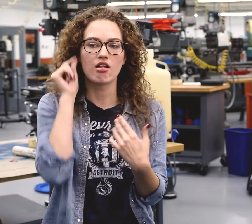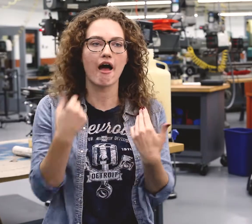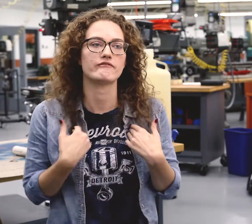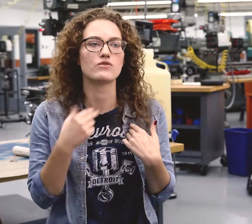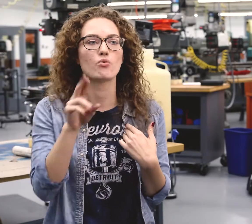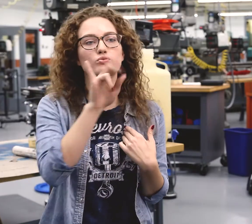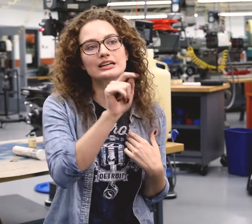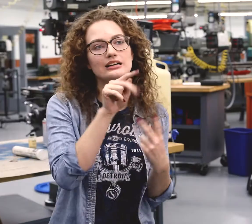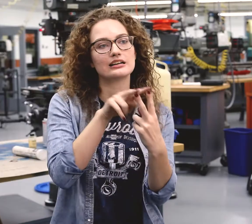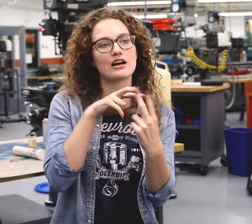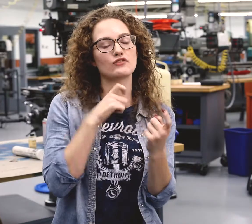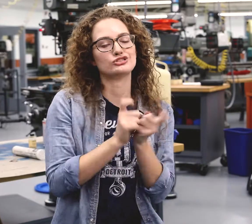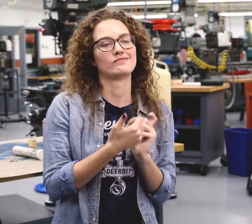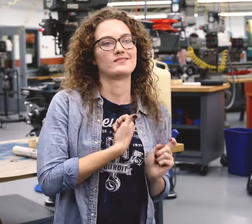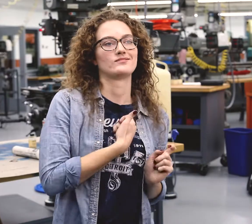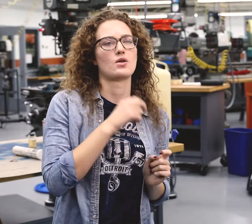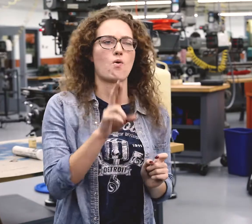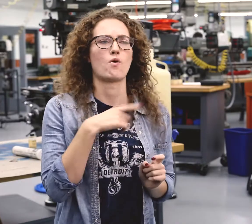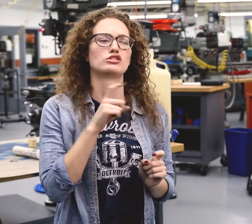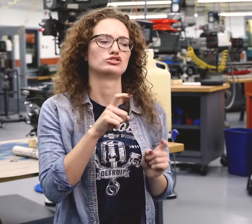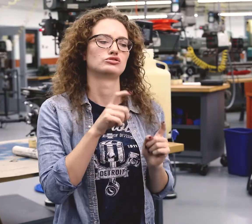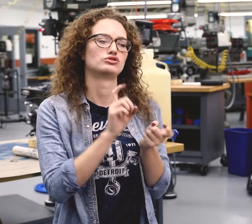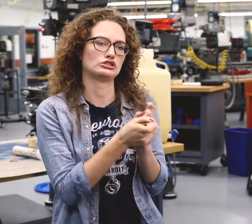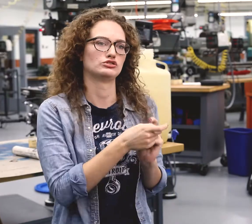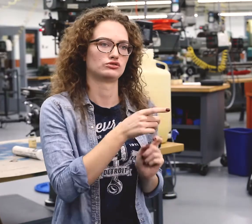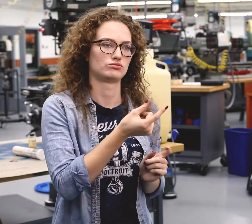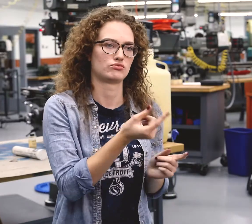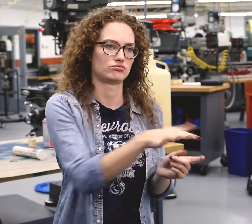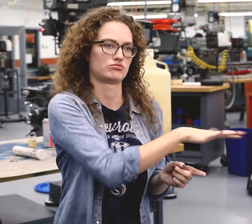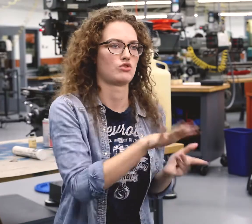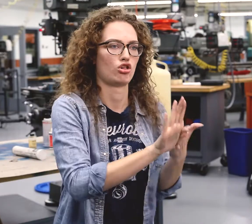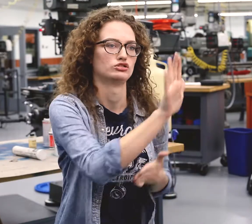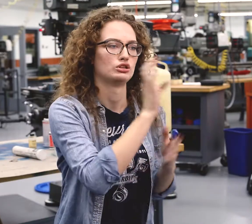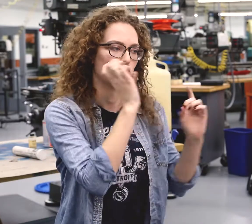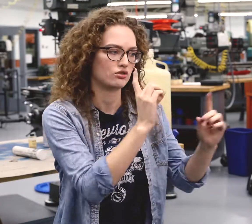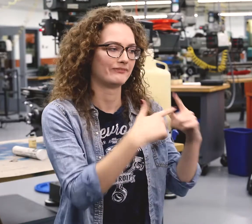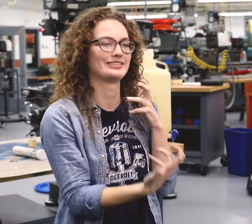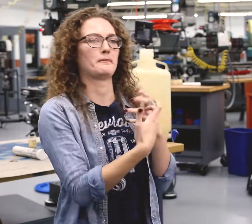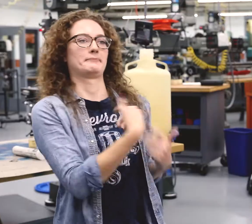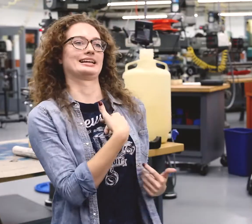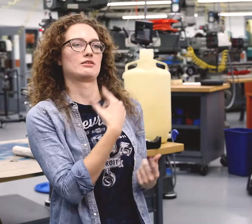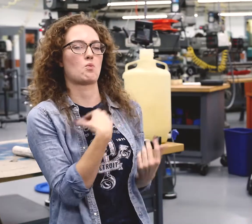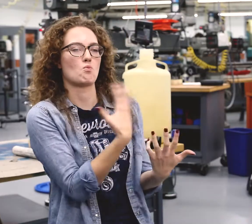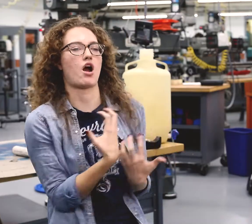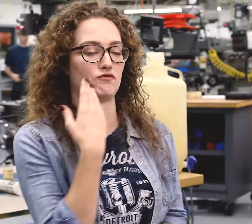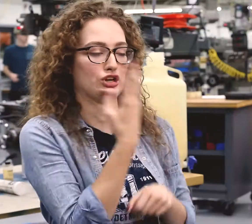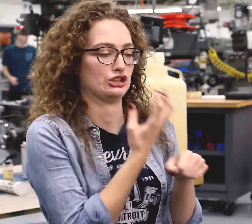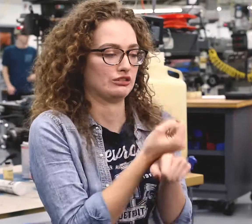changing what I really wanted in order to fit those schools. Or would I seek out a college education that fit me and what I wanted? I